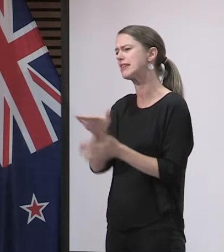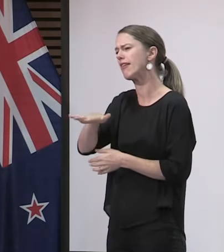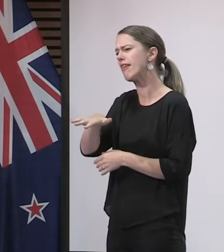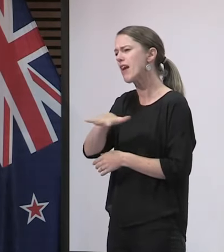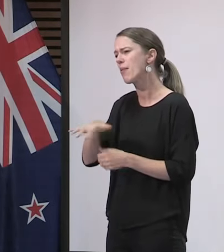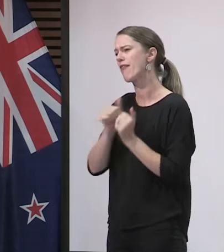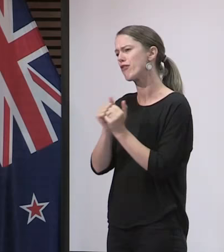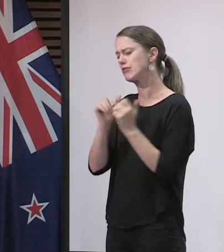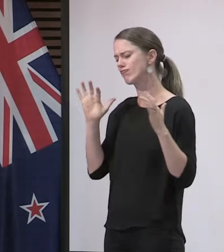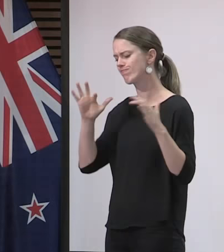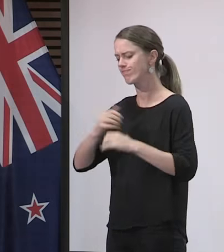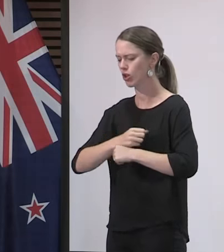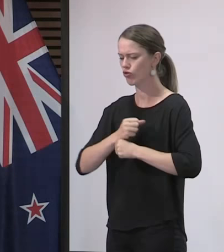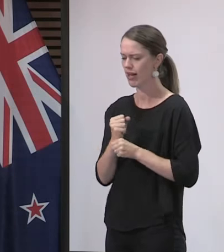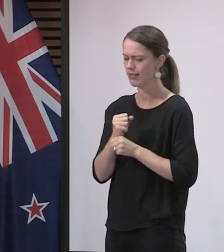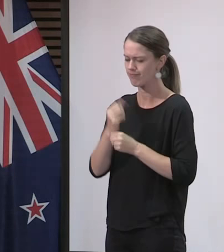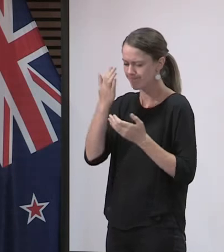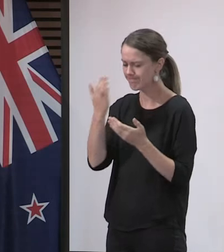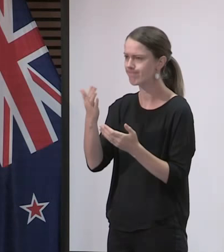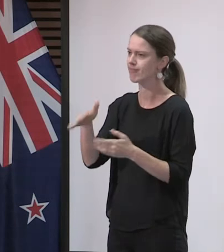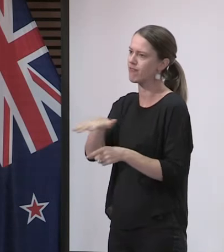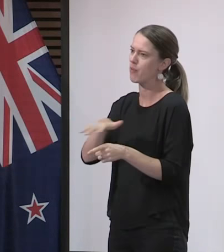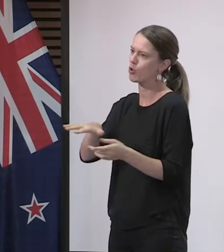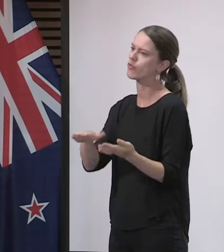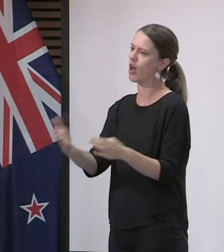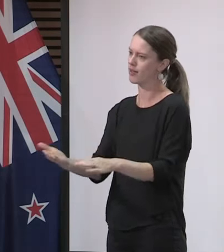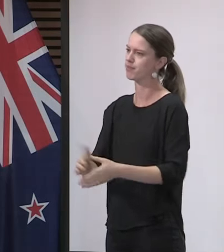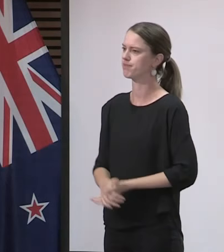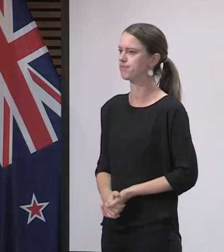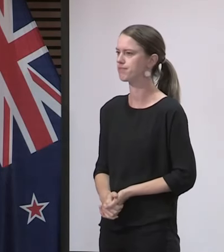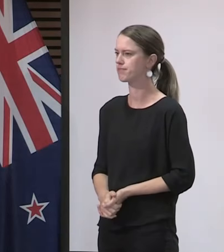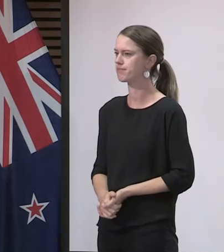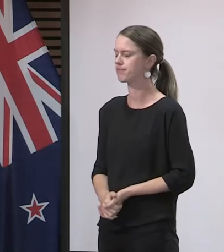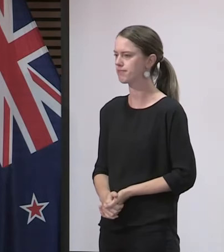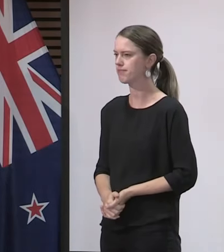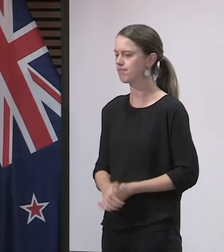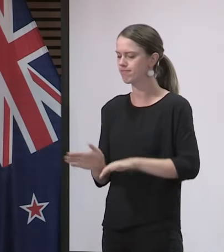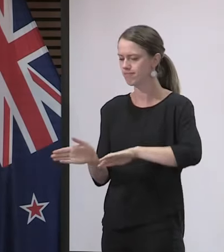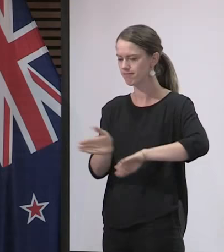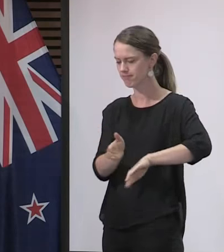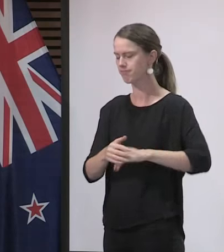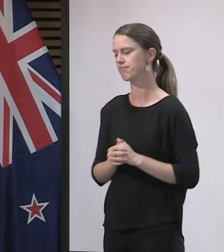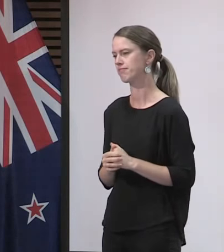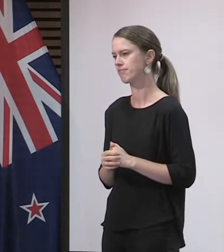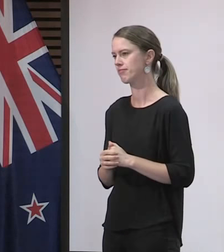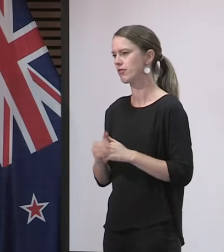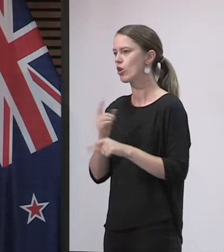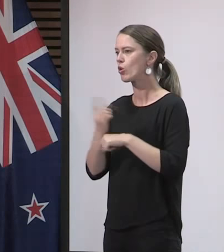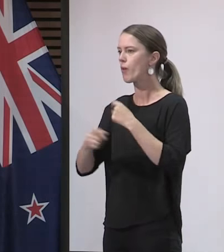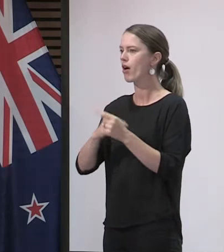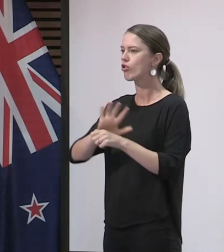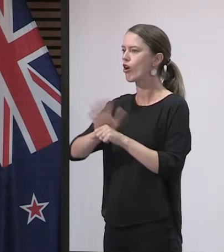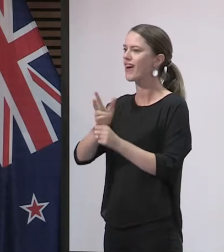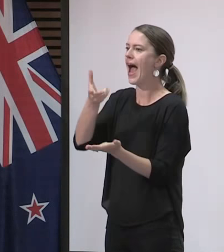get together and grieve for lost family members. An update on the New Zealand COVID